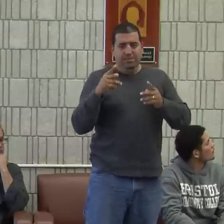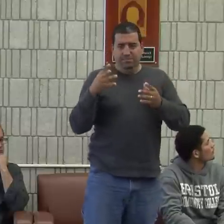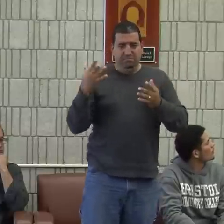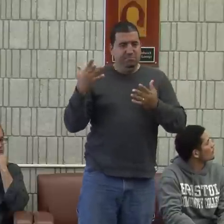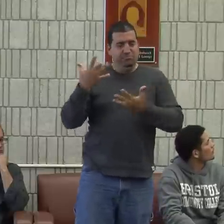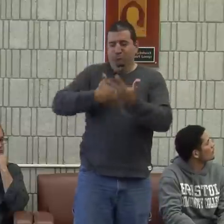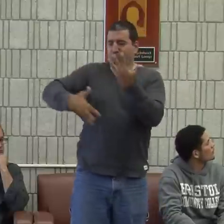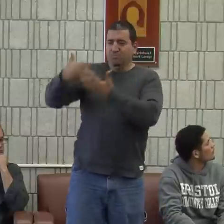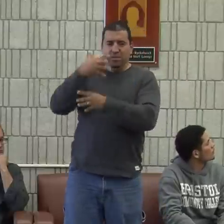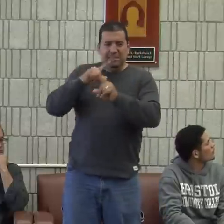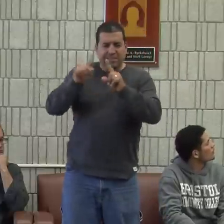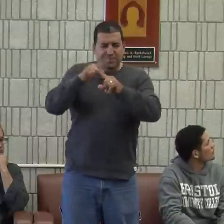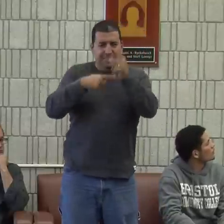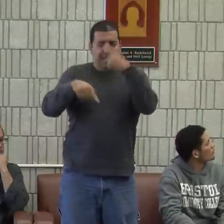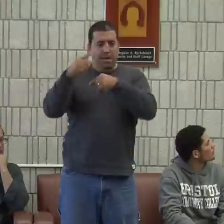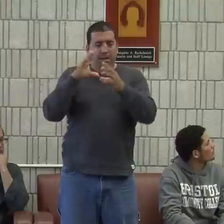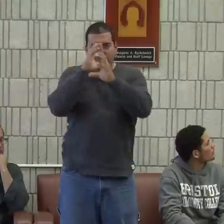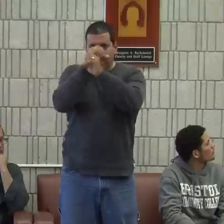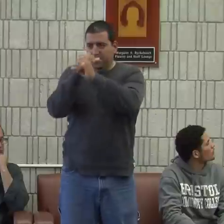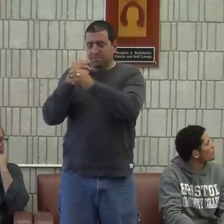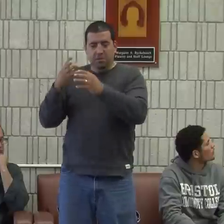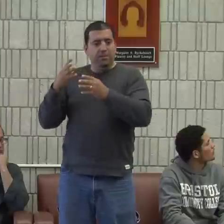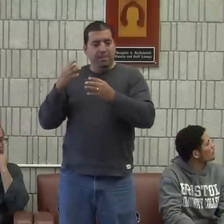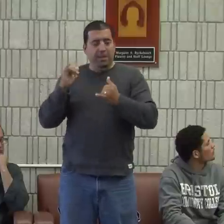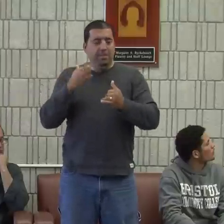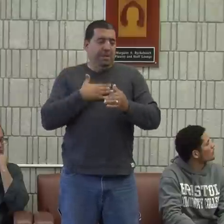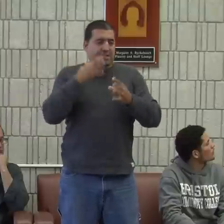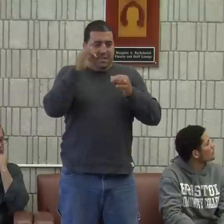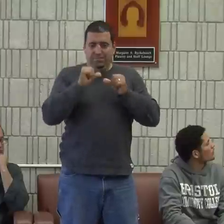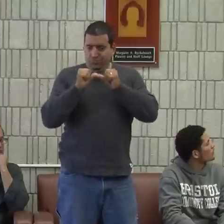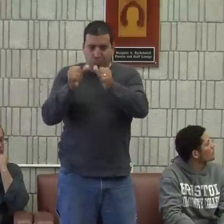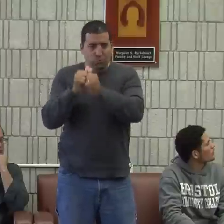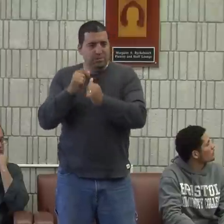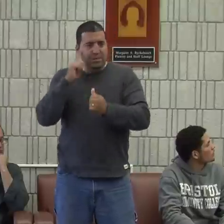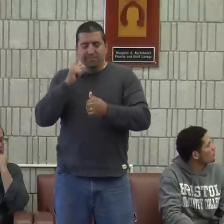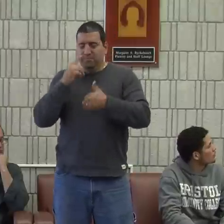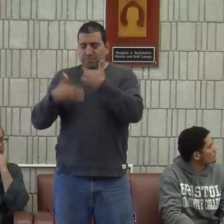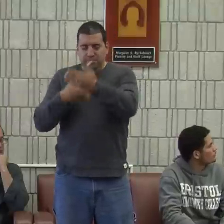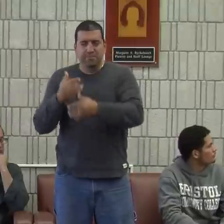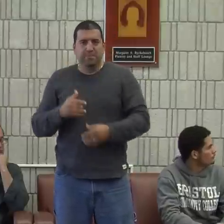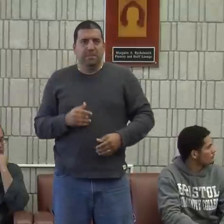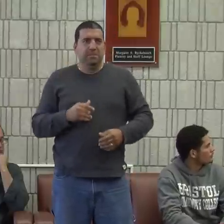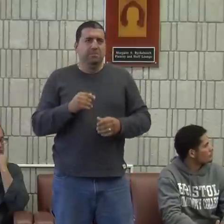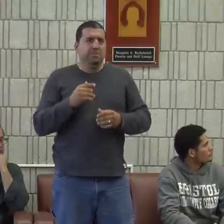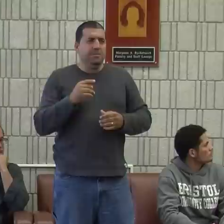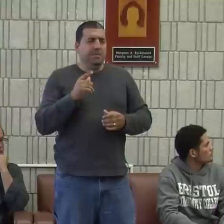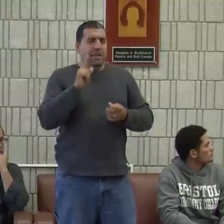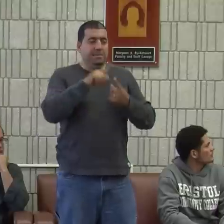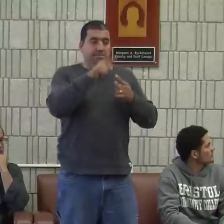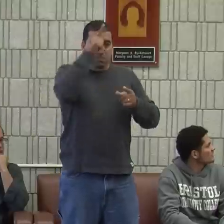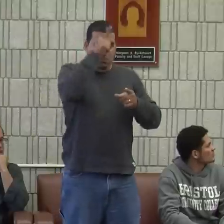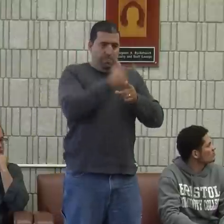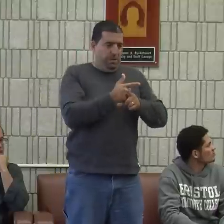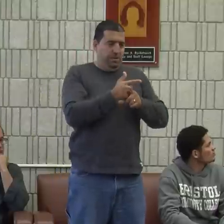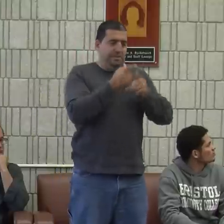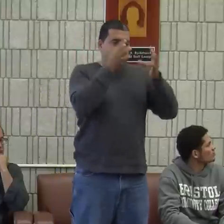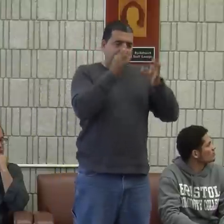about 150 people there. We interacted with each other. There were various signs, and I stayed with American Sign Language.